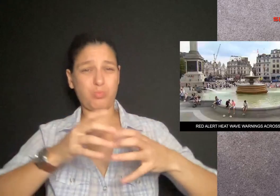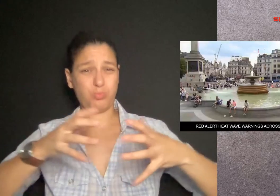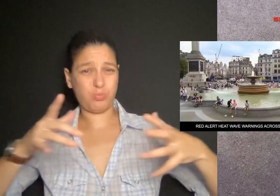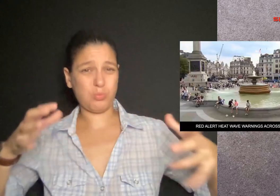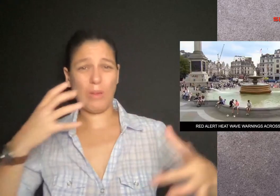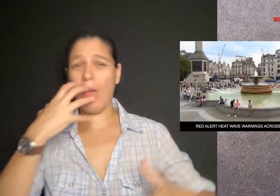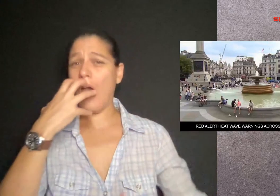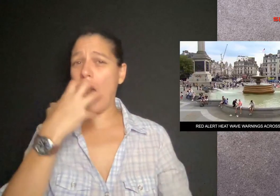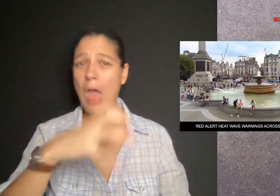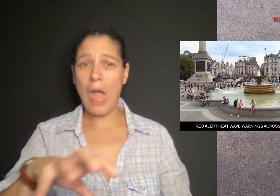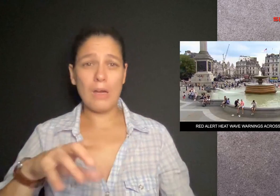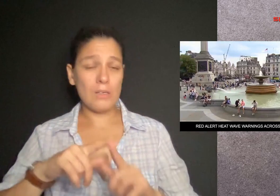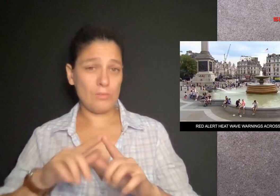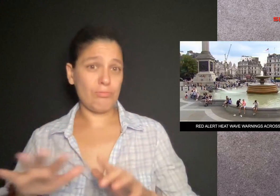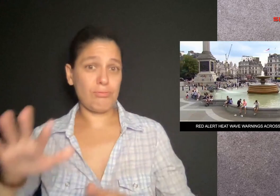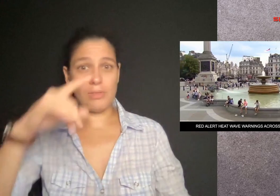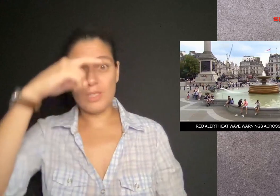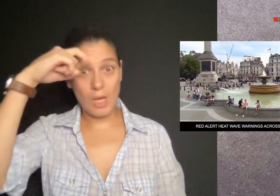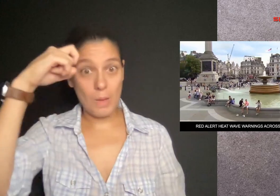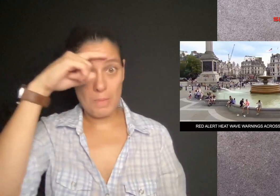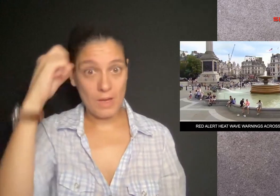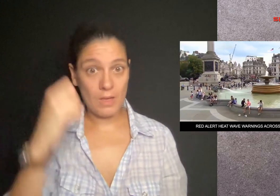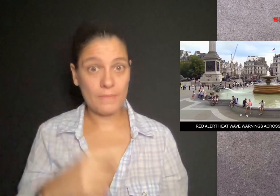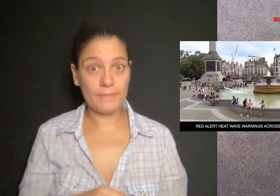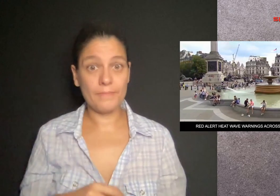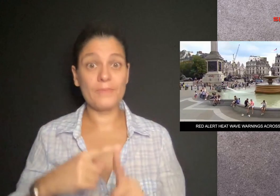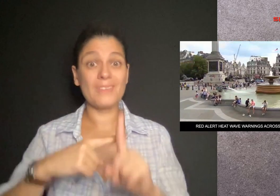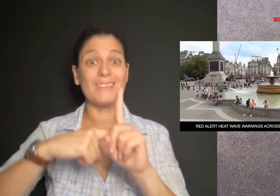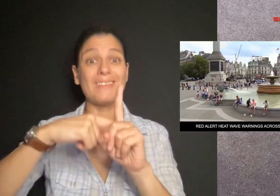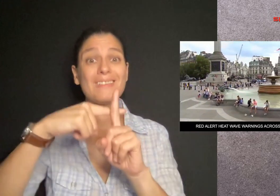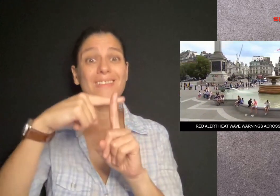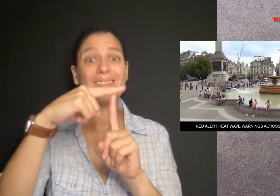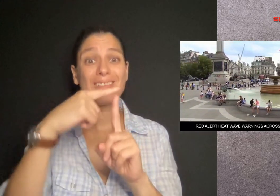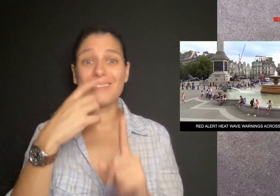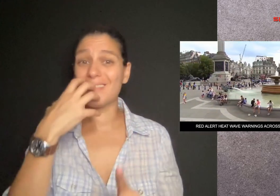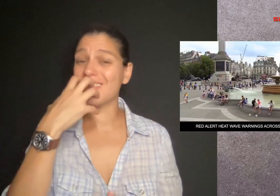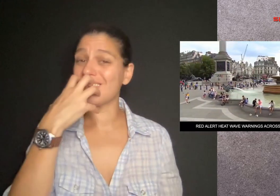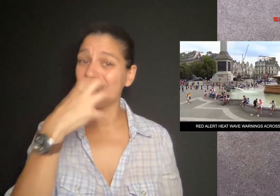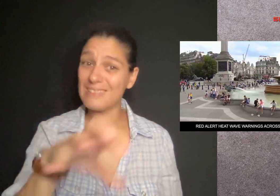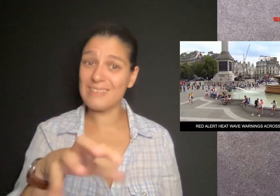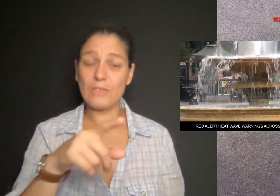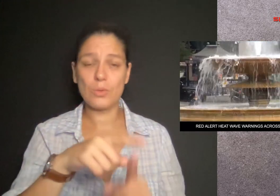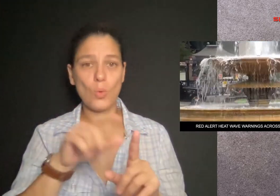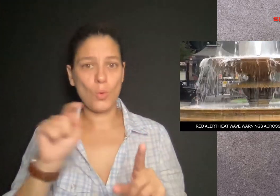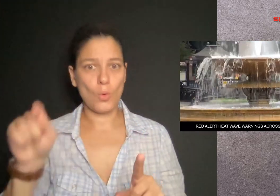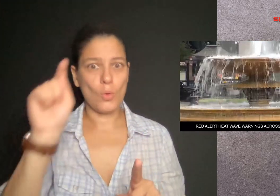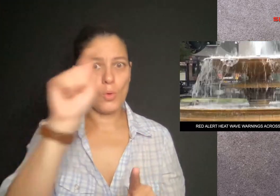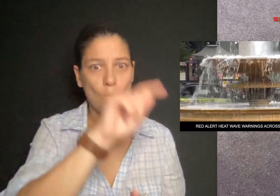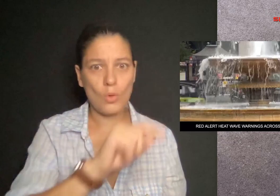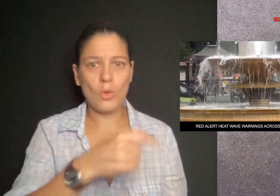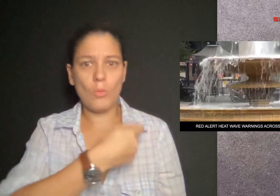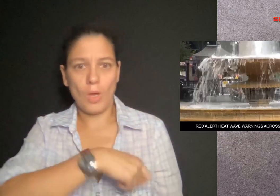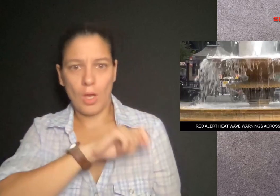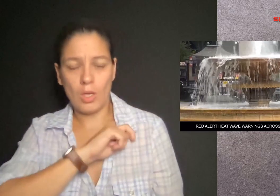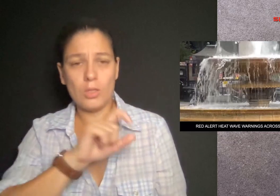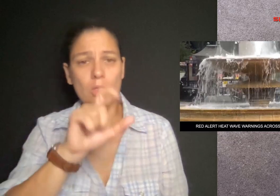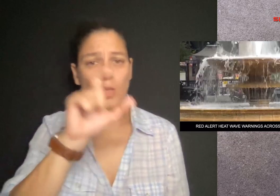Farah Countries in Western and Southern Europe are bracing for its second dangerous heat wave of this summer.